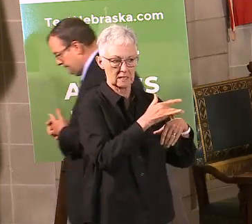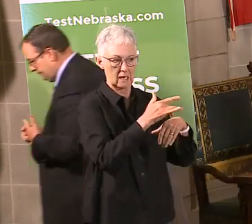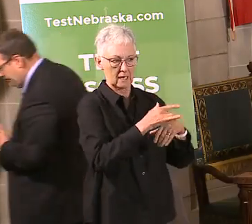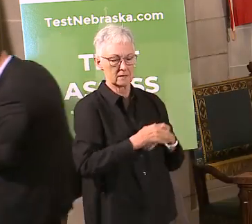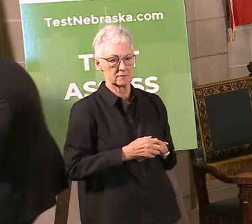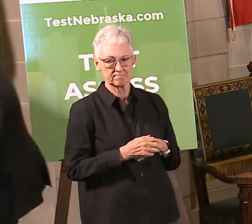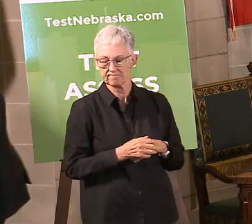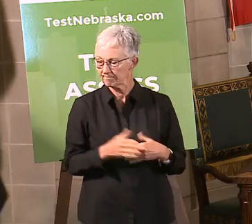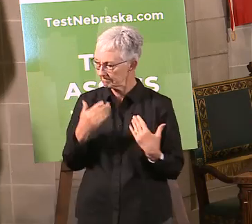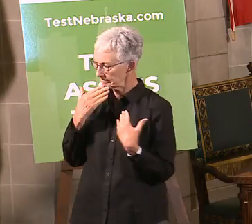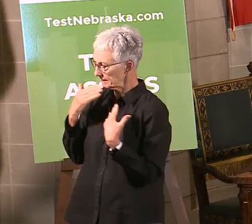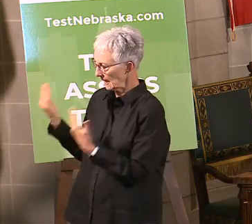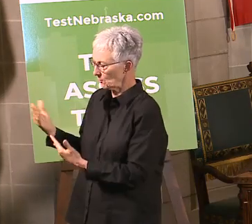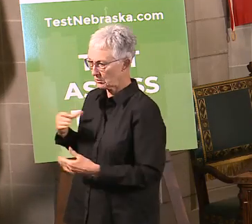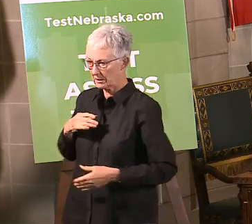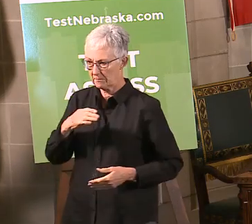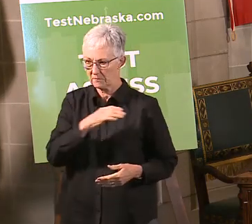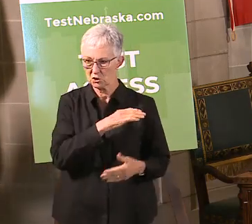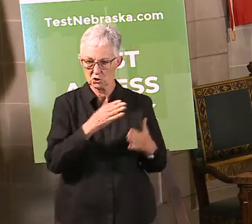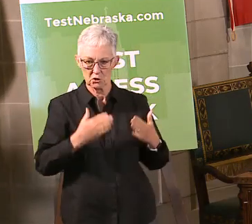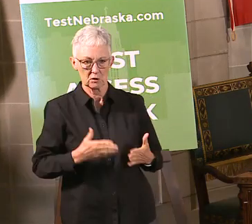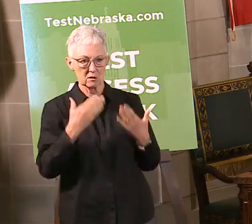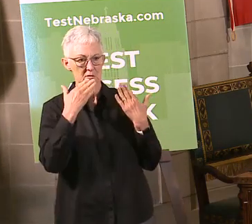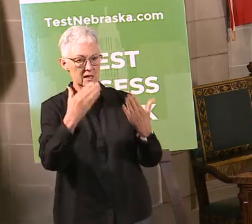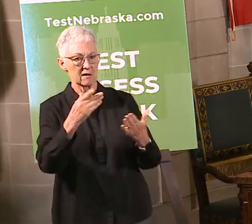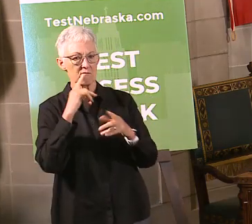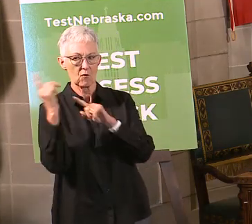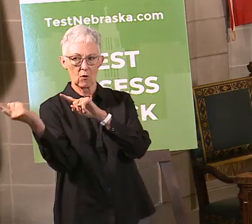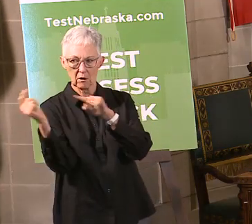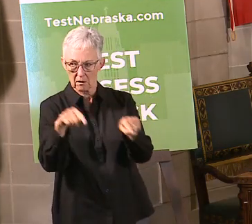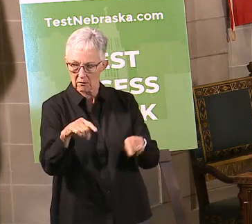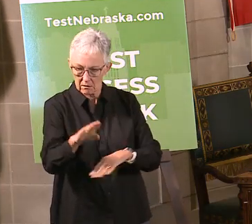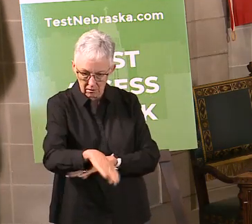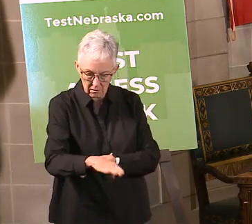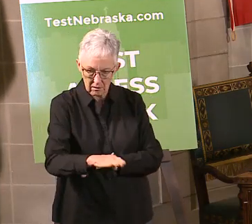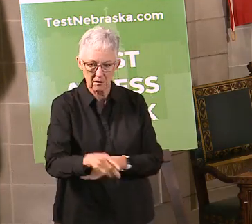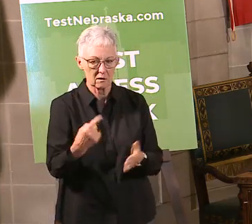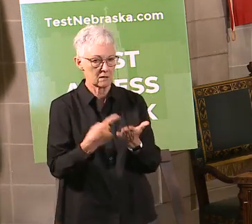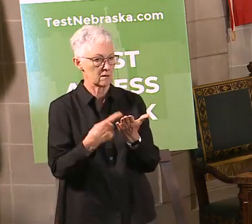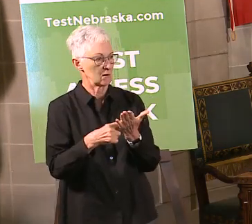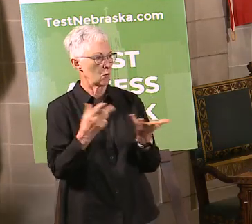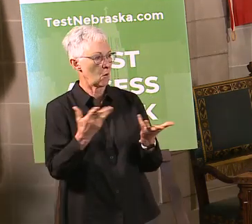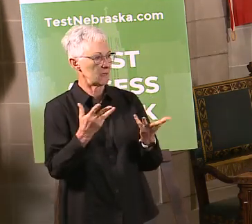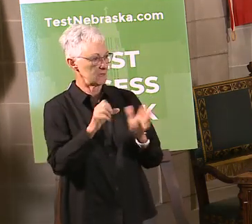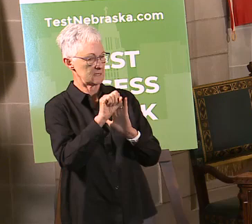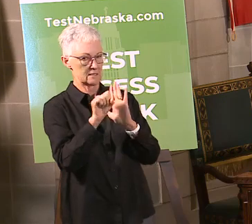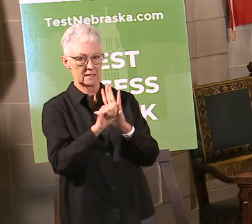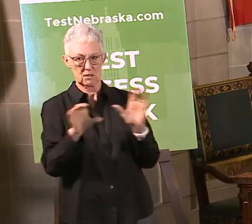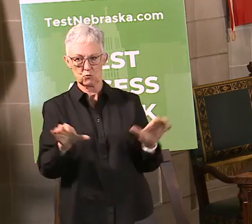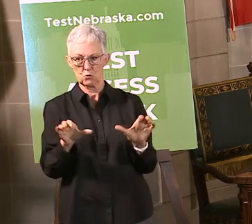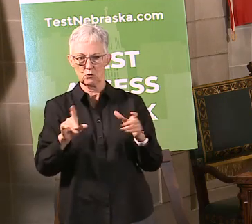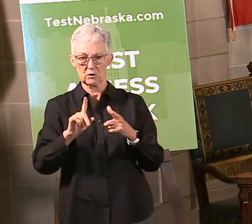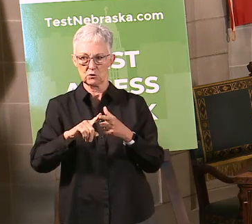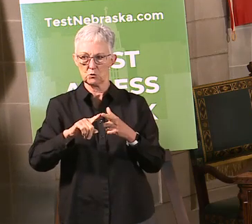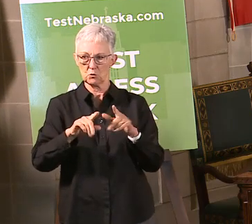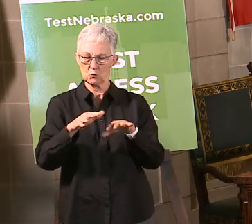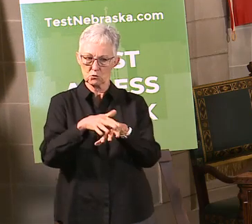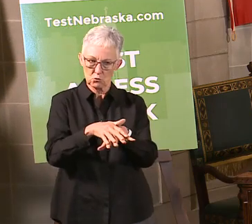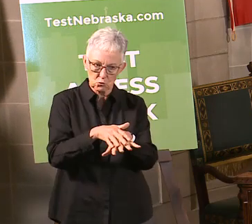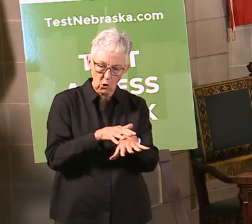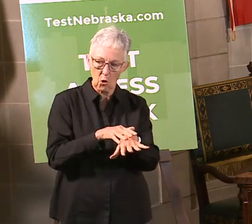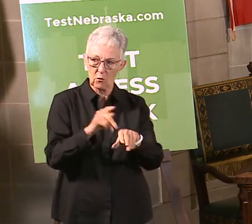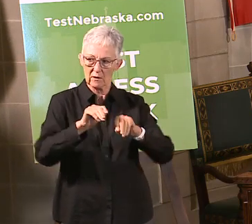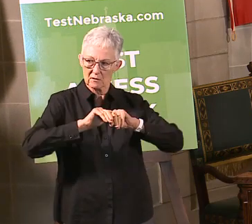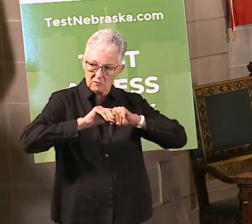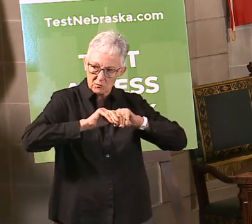Great. Thank you very much, Commissioner. appreciate it. Thank you all again for being here this afternoon to talk about what the state is doing to slow the spread of coronavirus in Nebraska. I want to thank